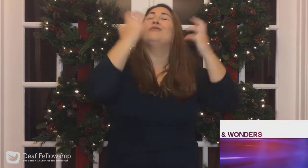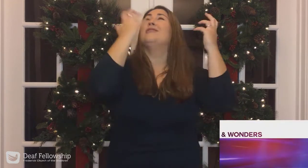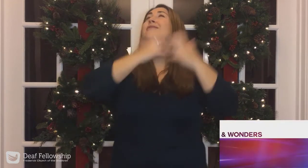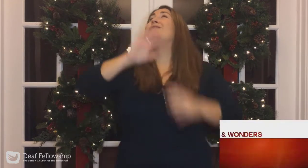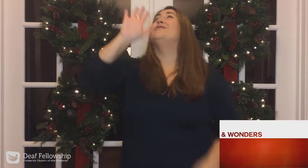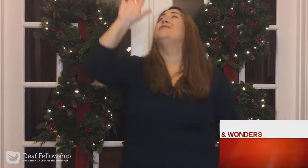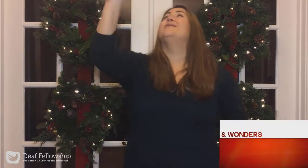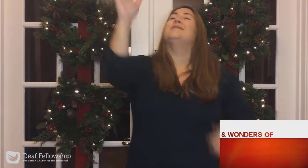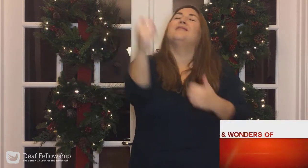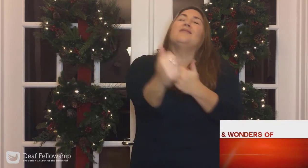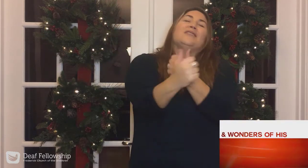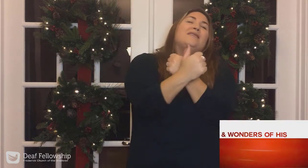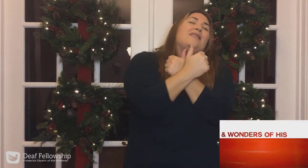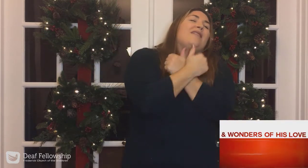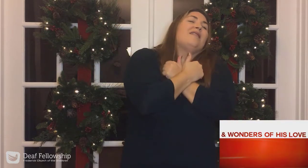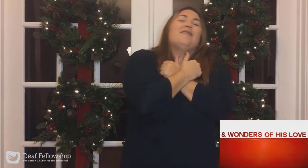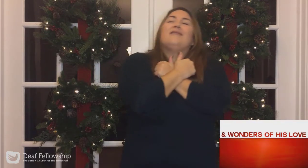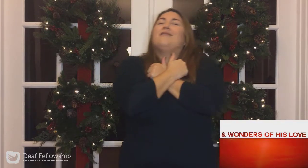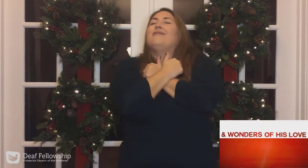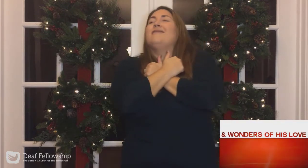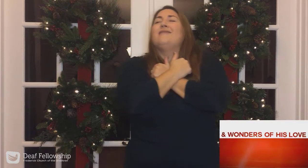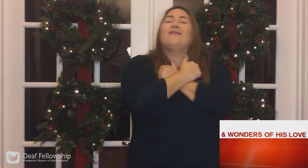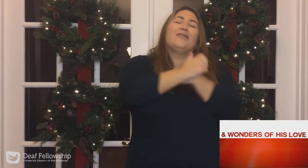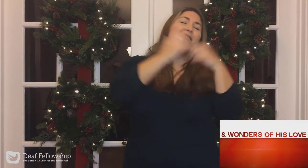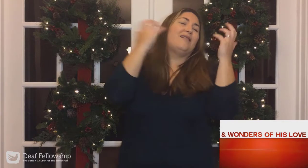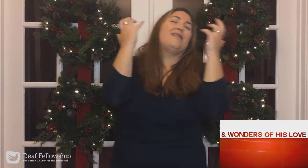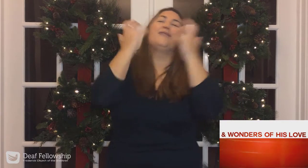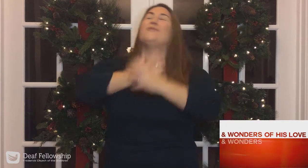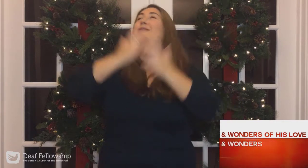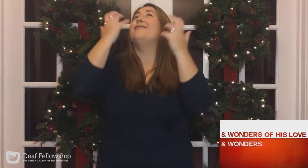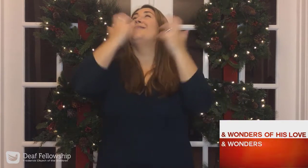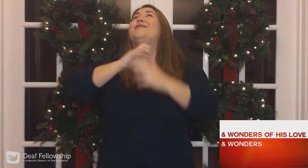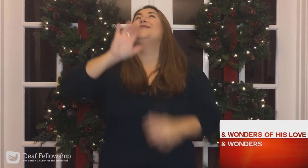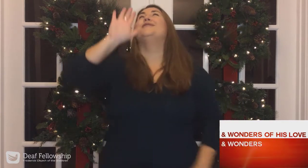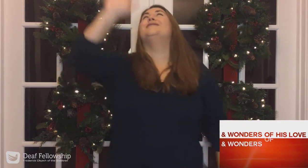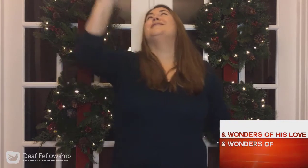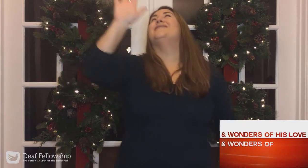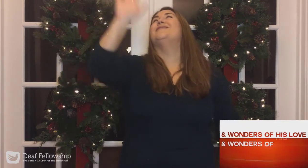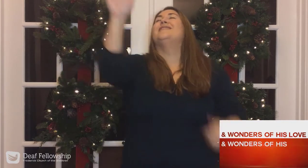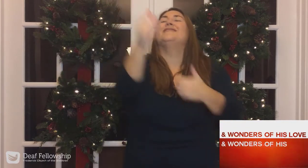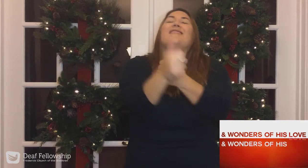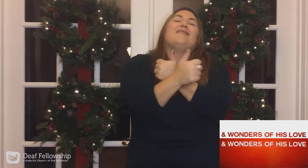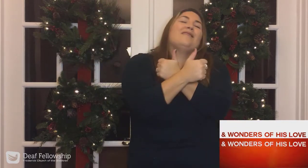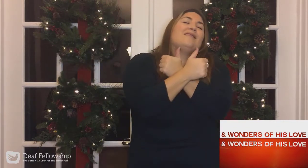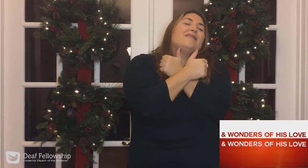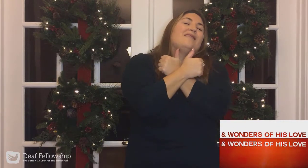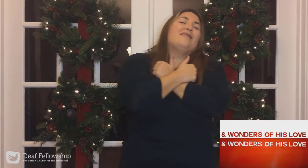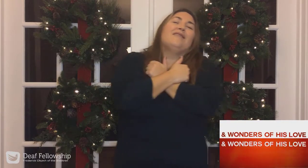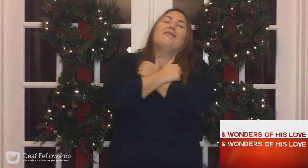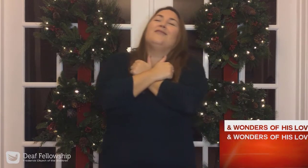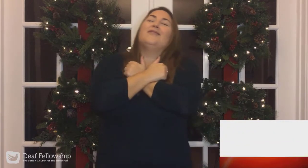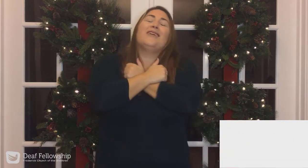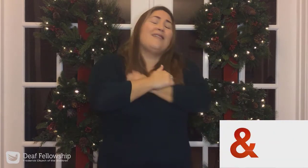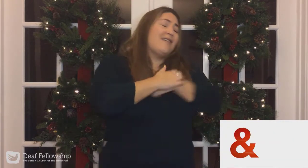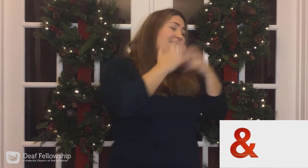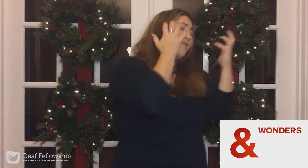wonders. And his love. And wonders of his love. And